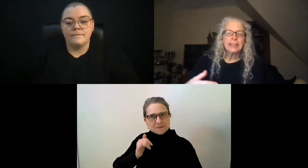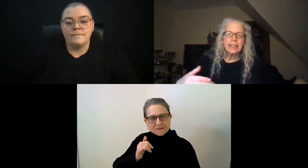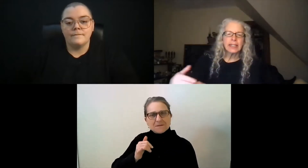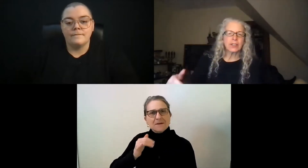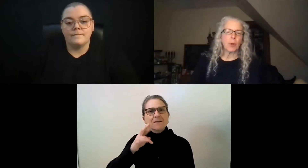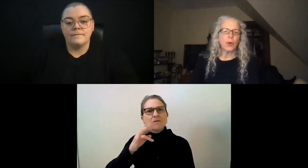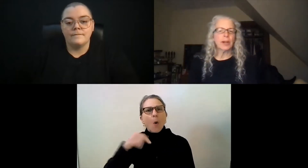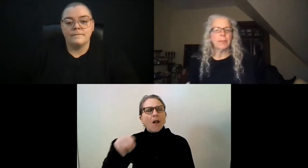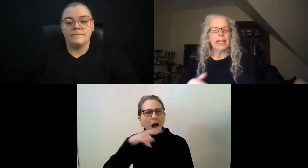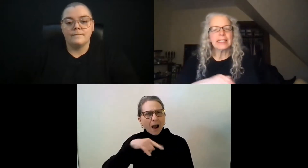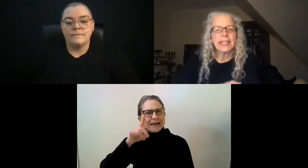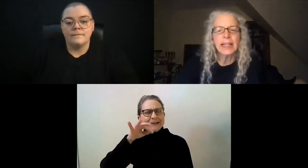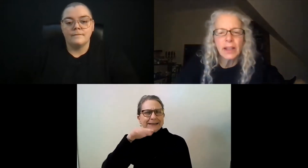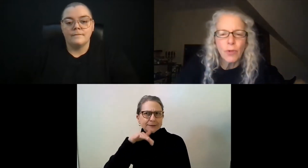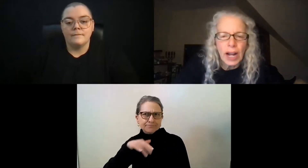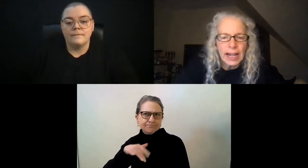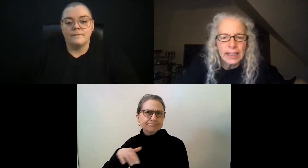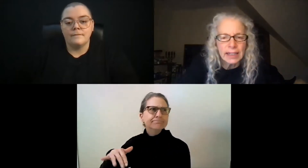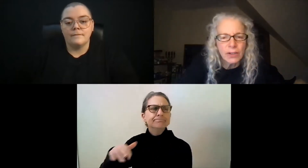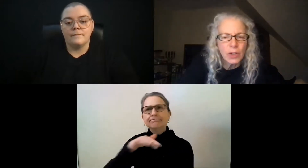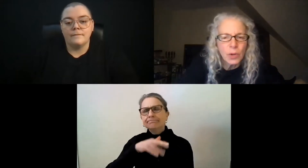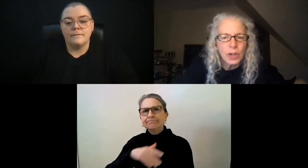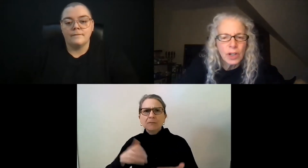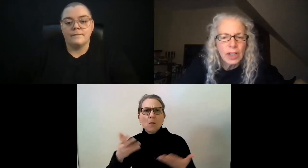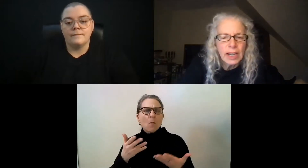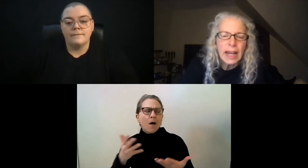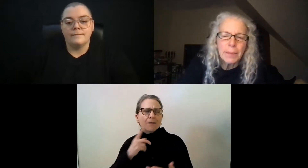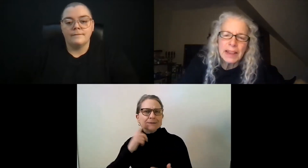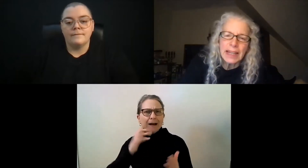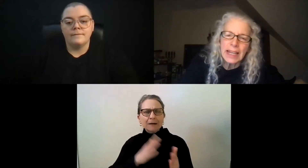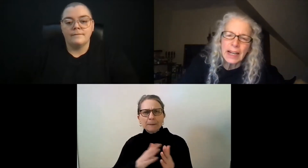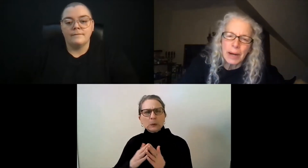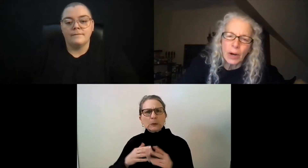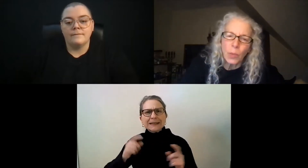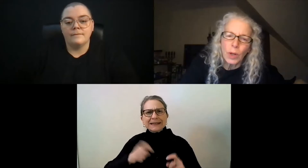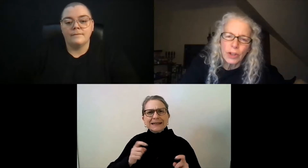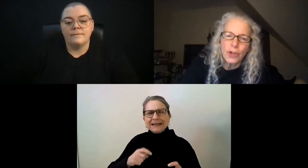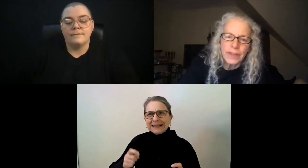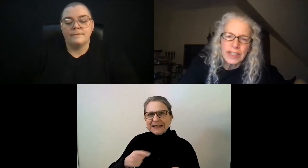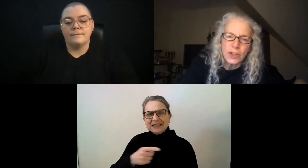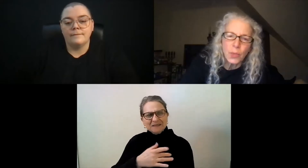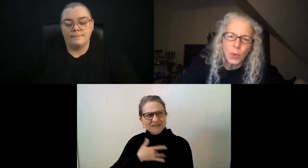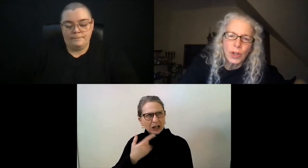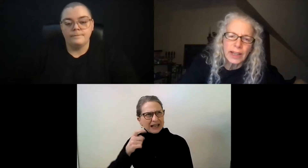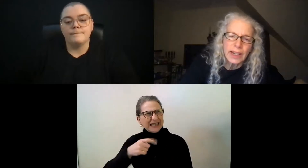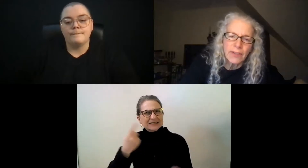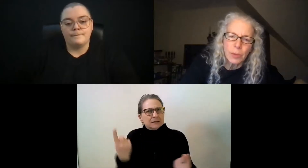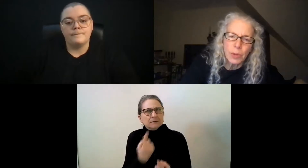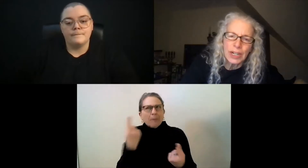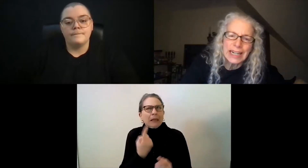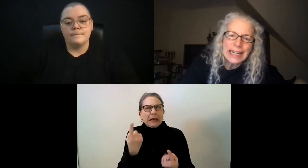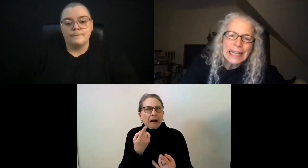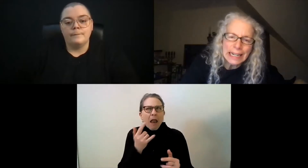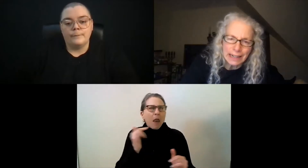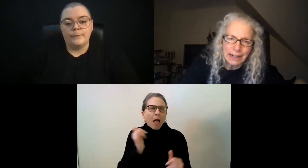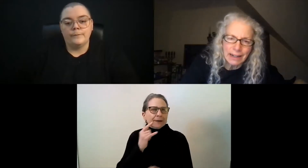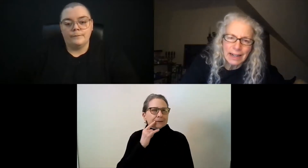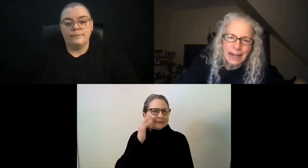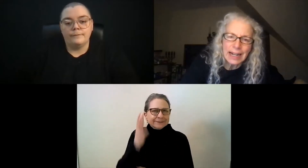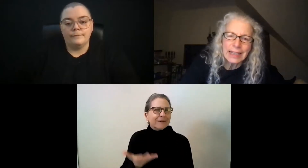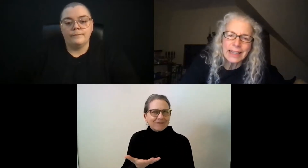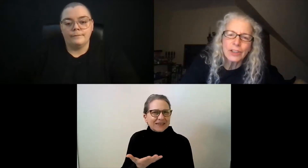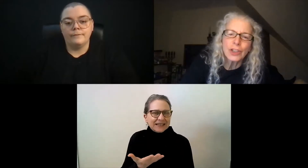Nancy had spoken to me and said that Rhode Island had been thinking about what the services were that the Deaf community needed